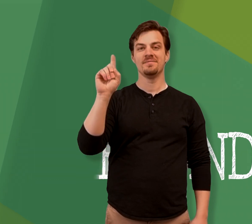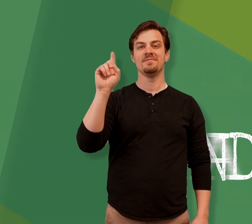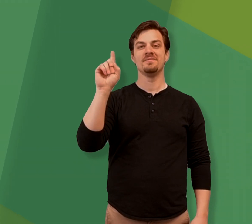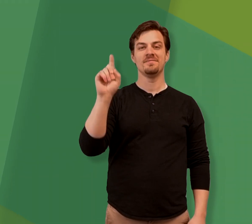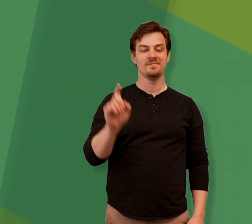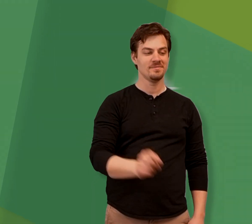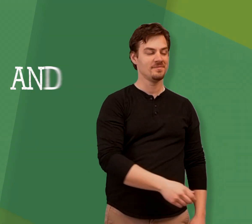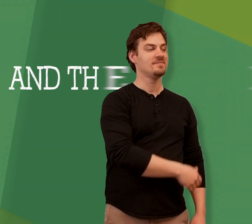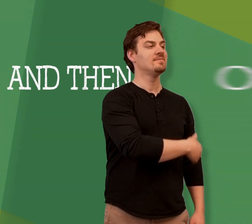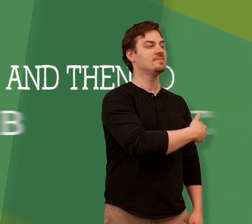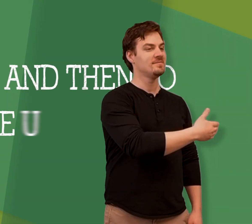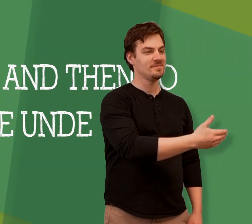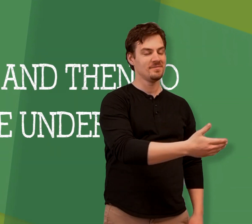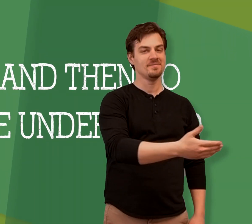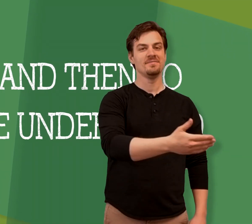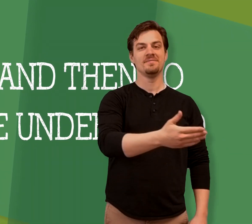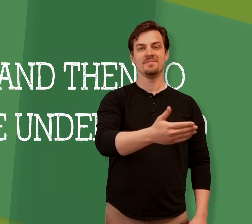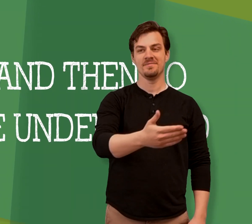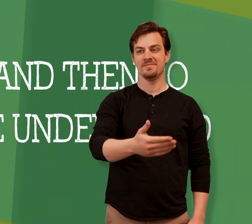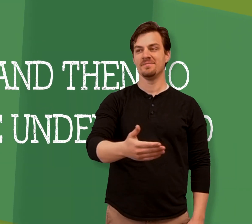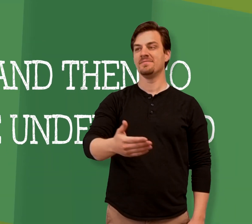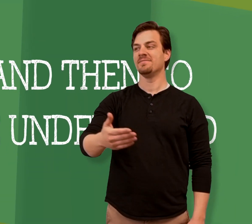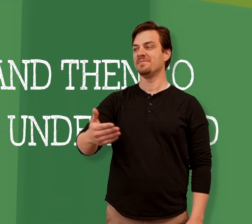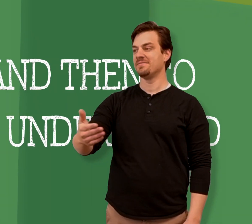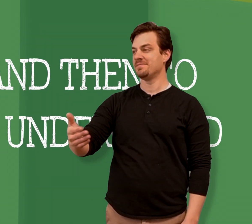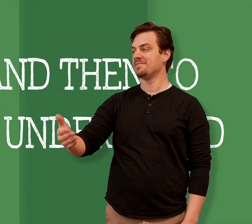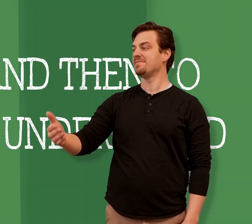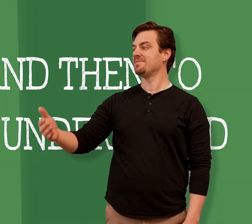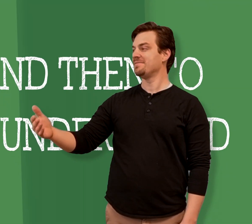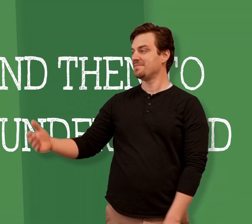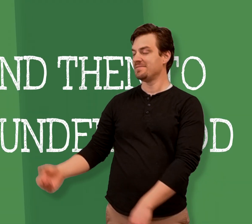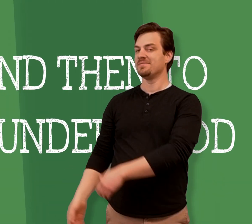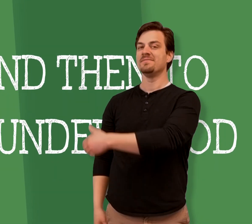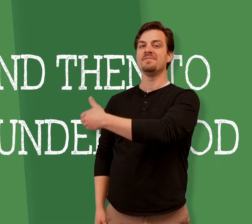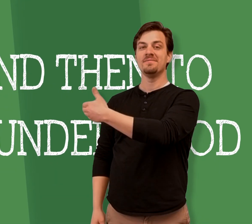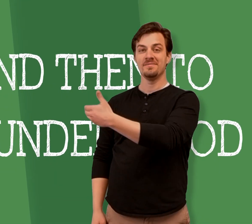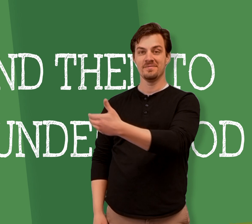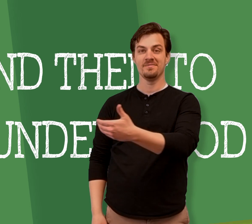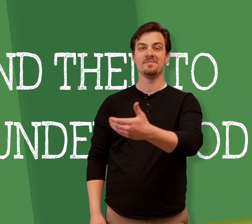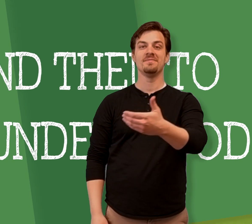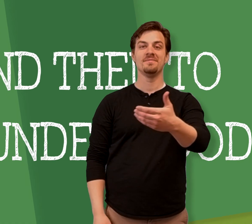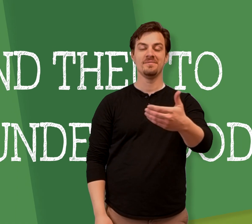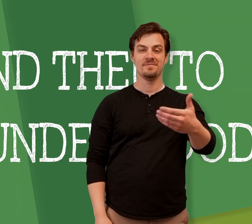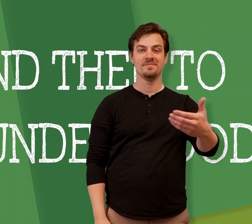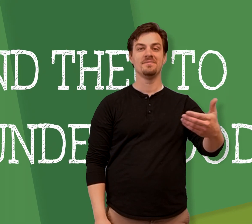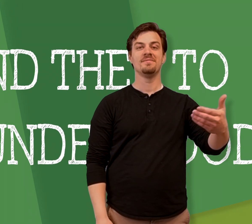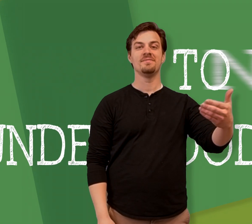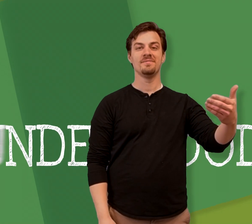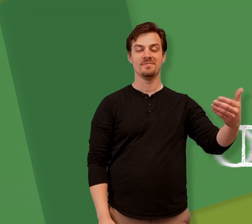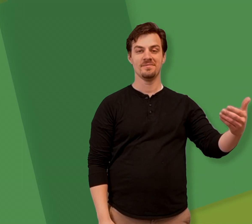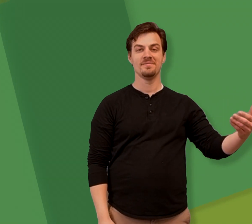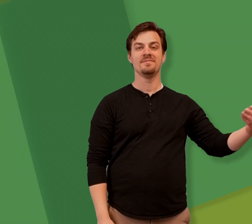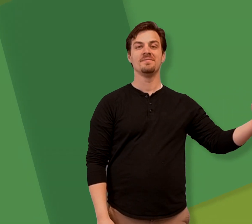And then to be understood And be